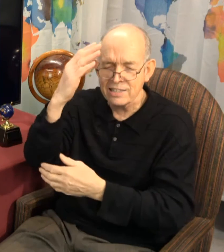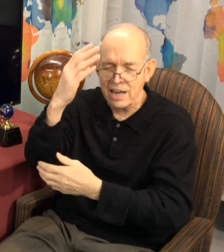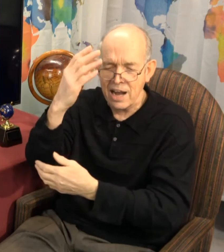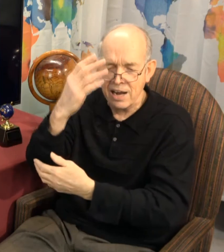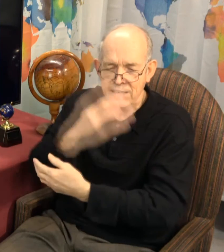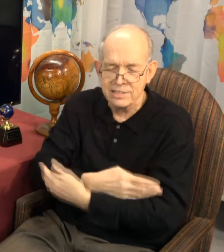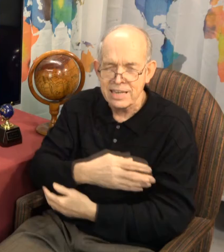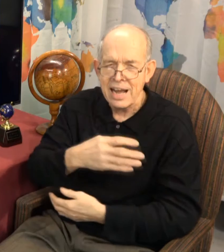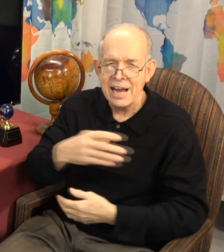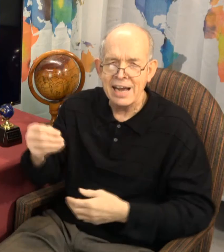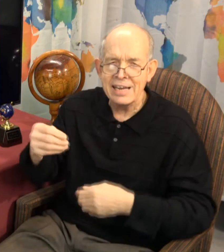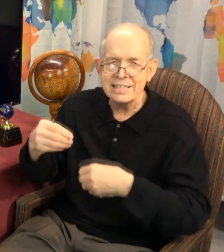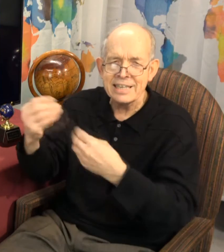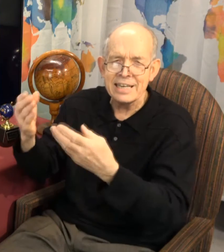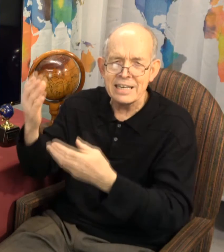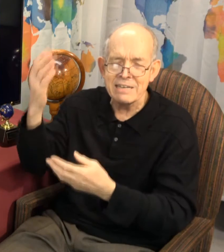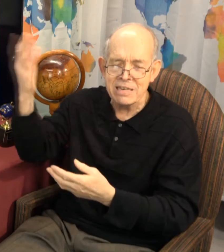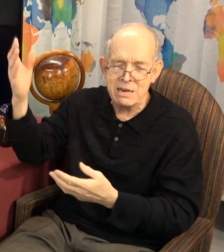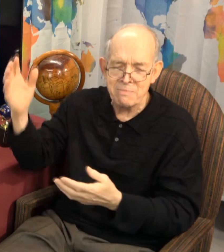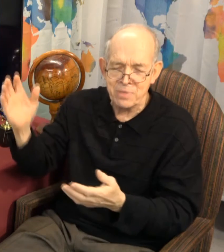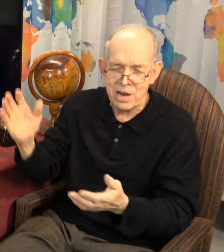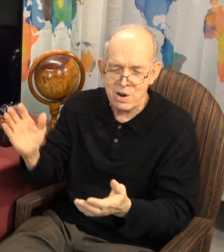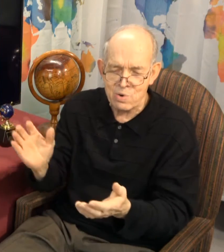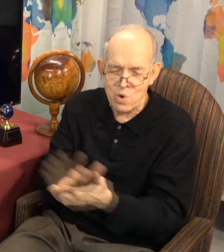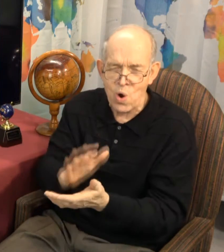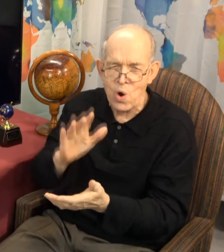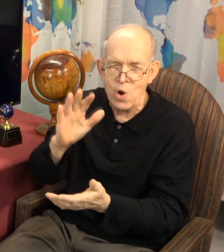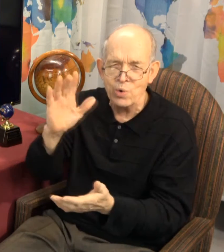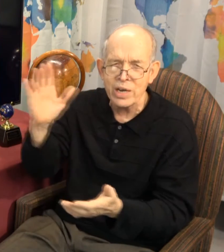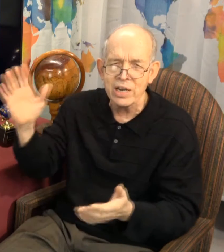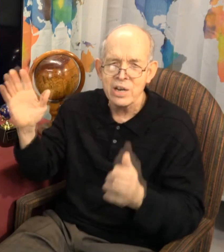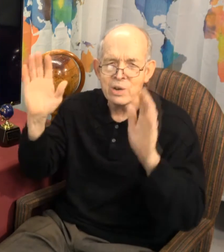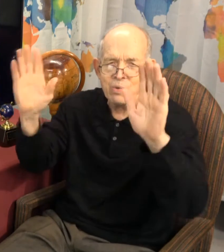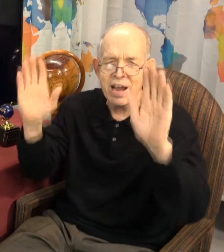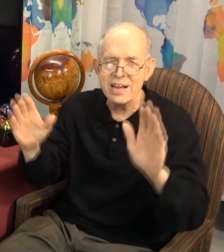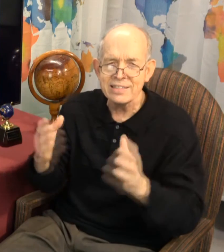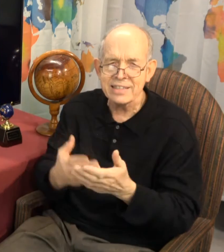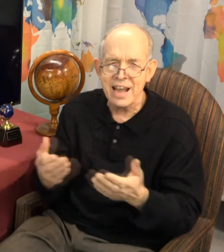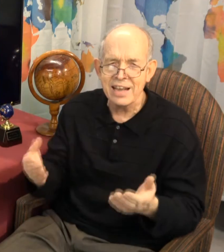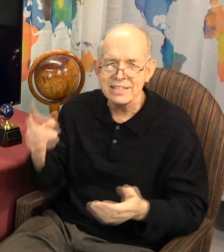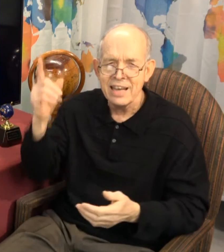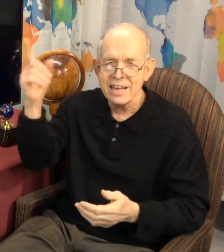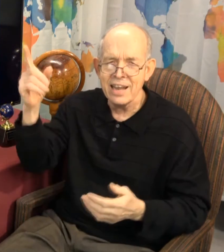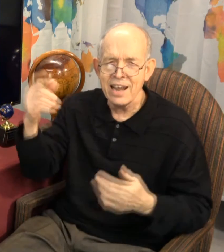sound, and give him the glory, great than he